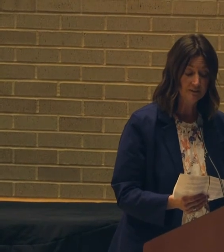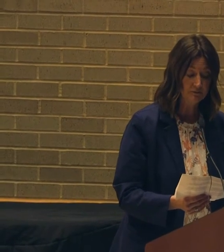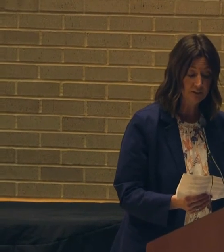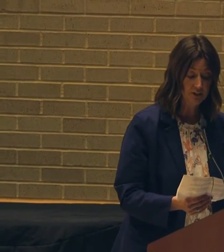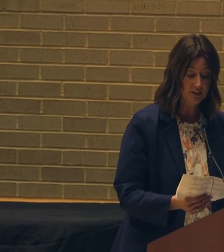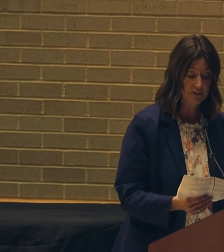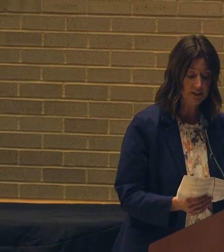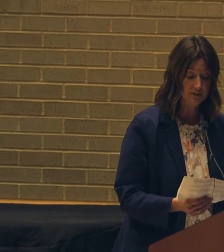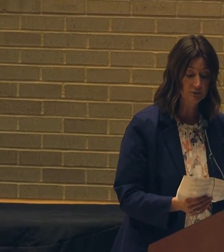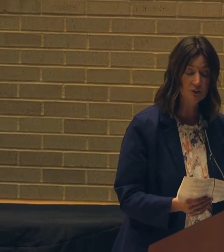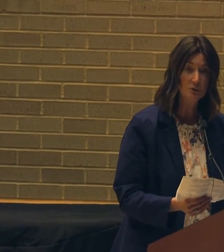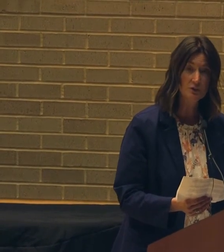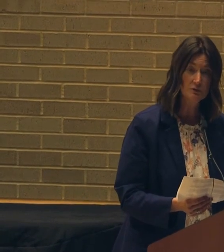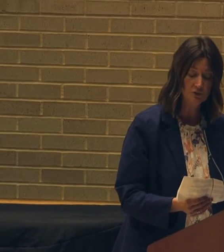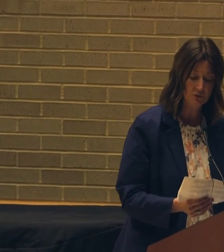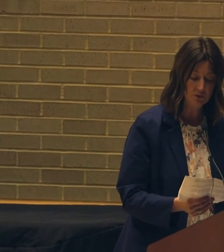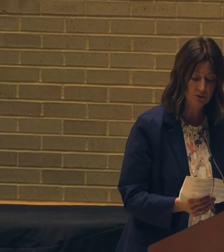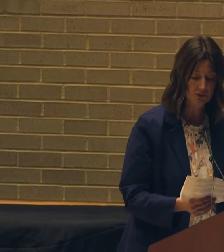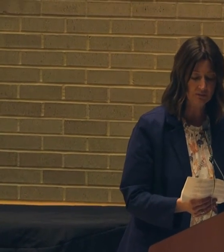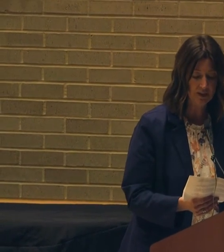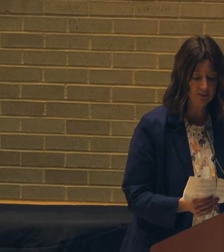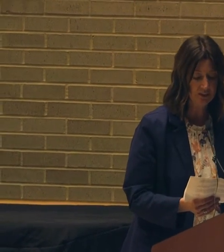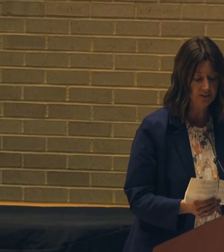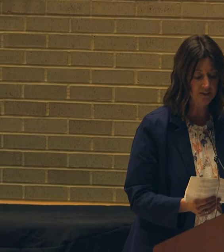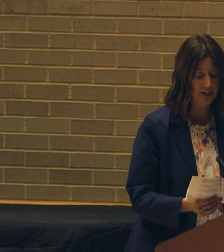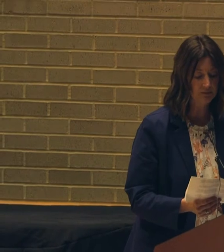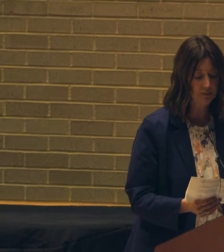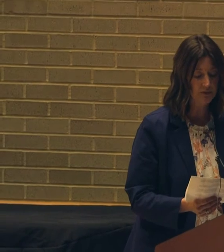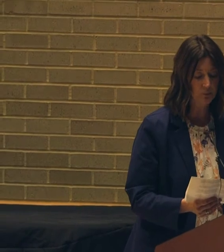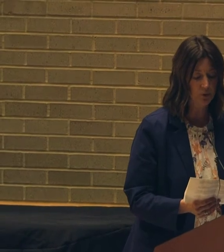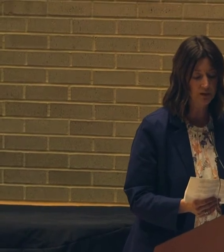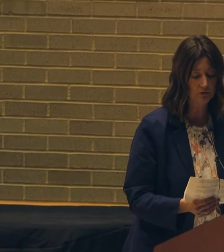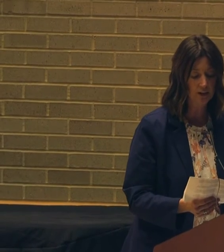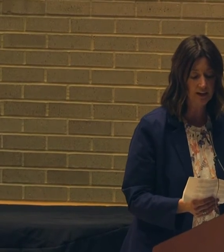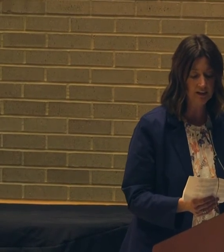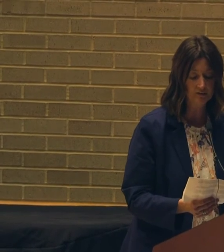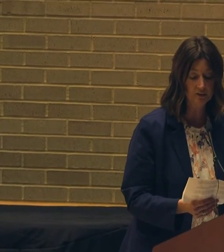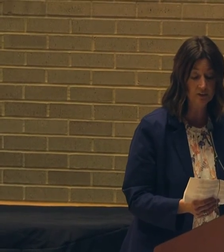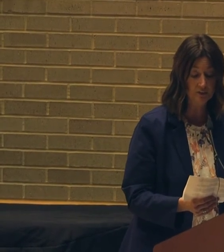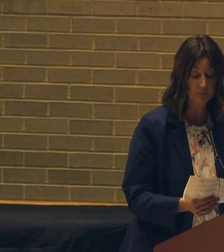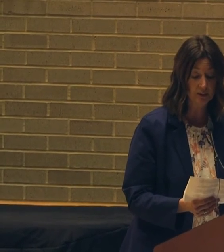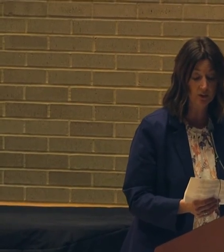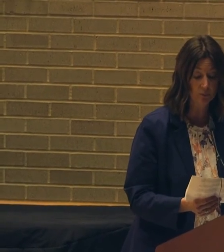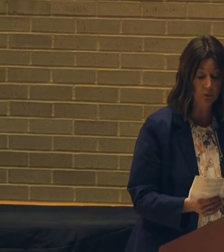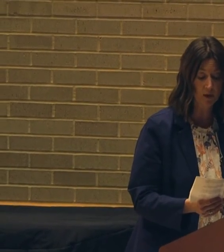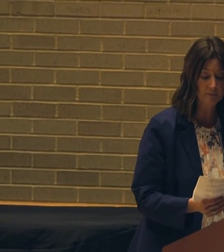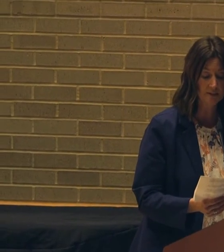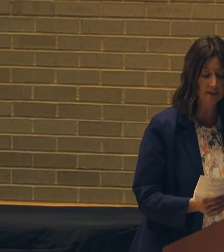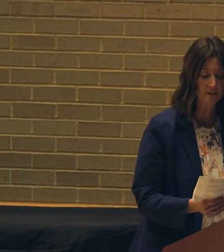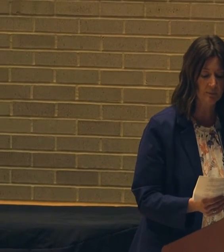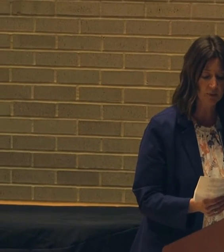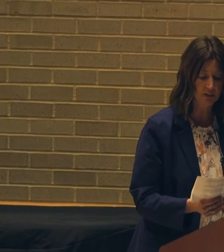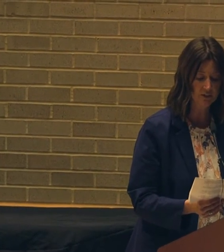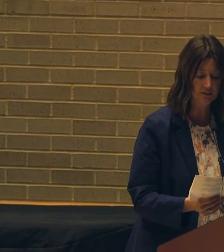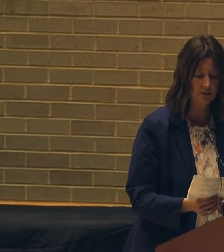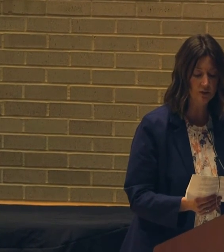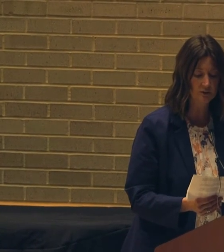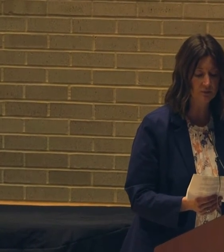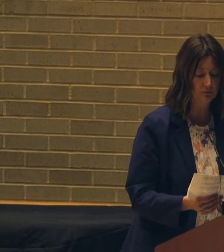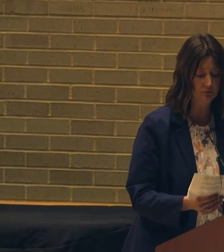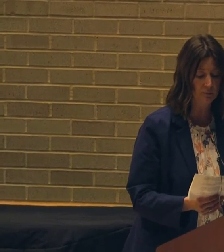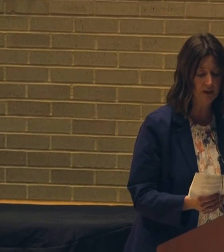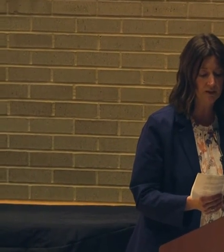-Mitchell Center functions as a resource for students, faculty, and staff by supporting a variety of interdisciplinary programs and collaborations